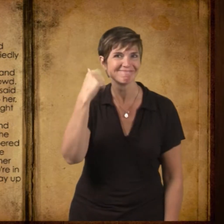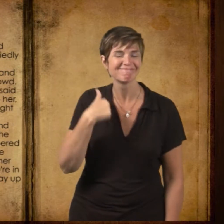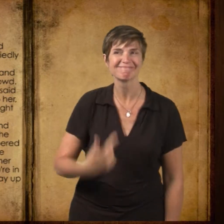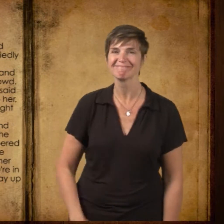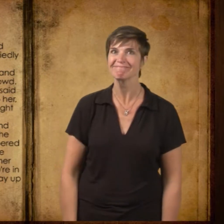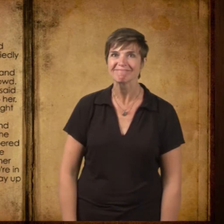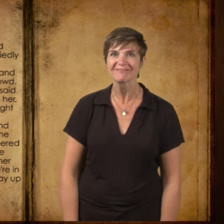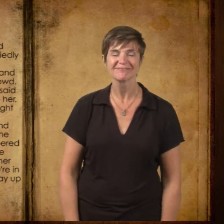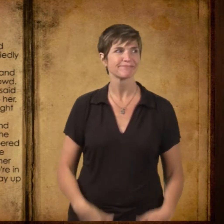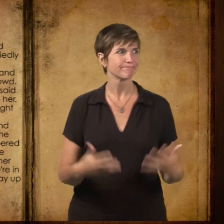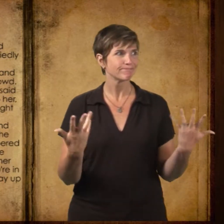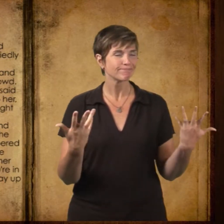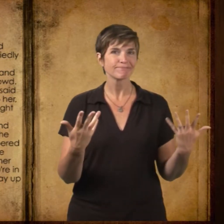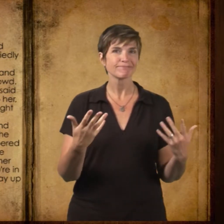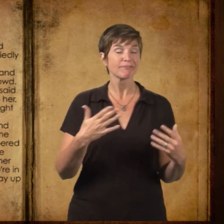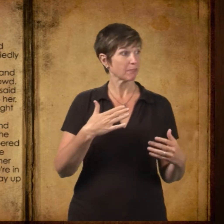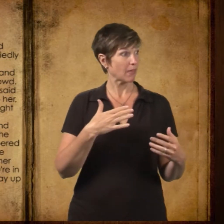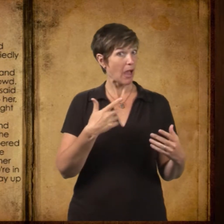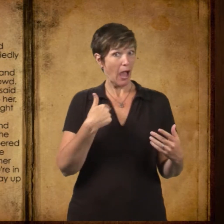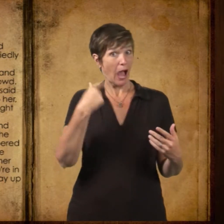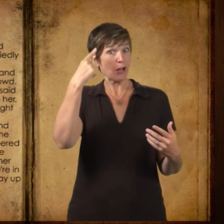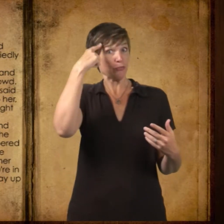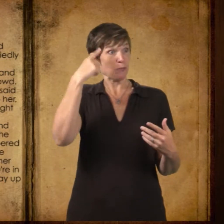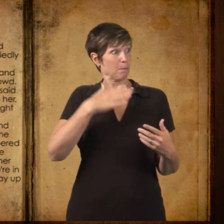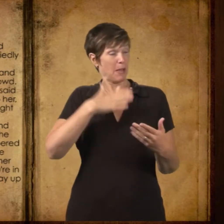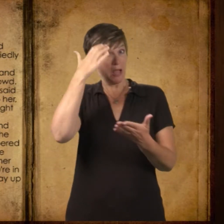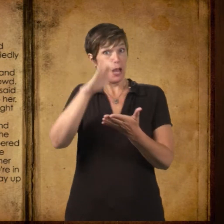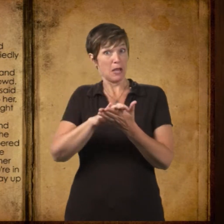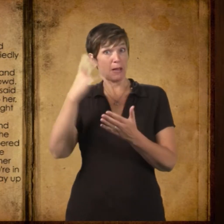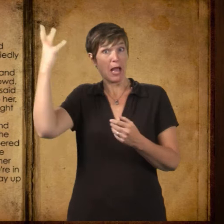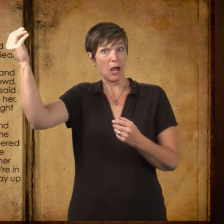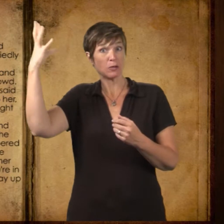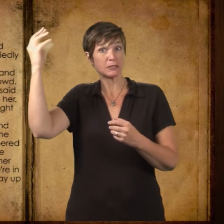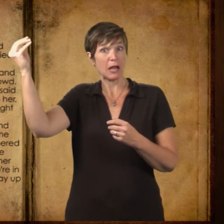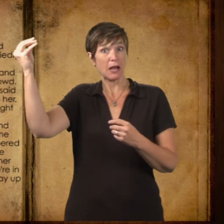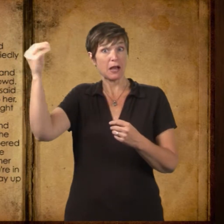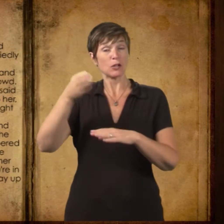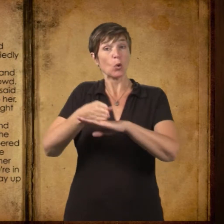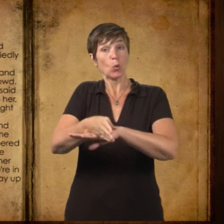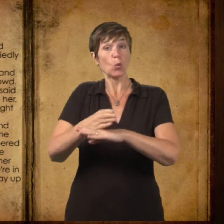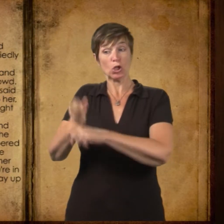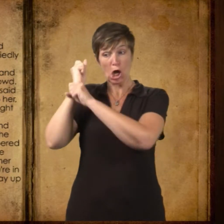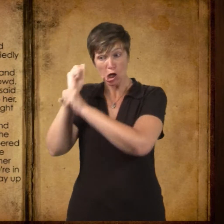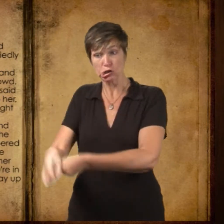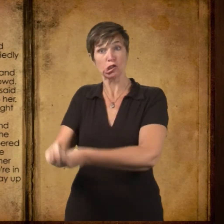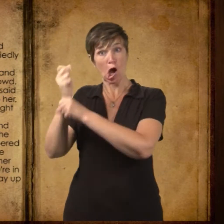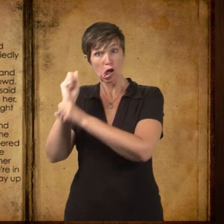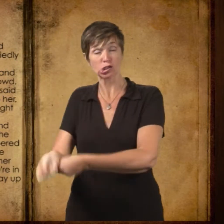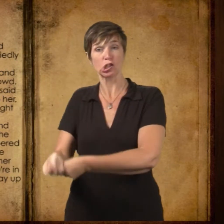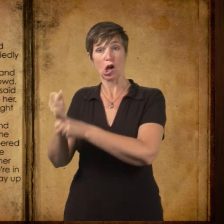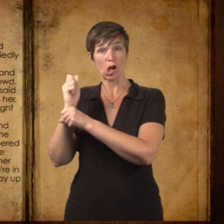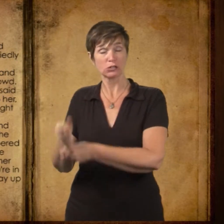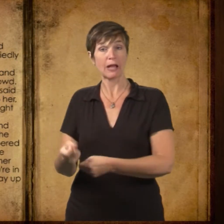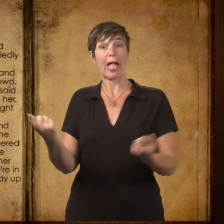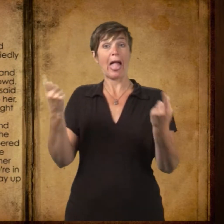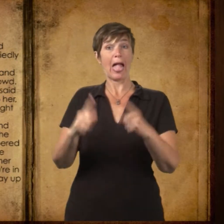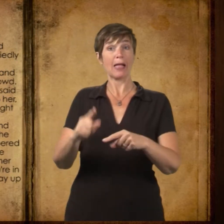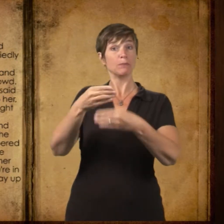and they both laughed softly. Thought my old man was out back stacking wood, Mrs. Hutchinson